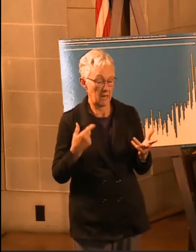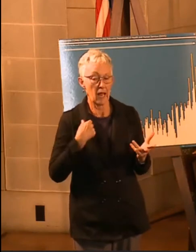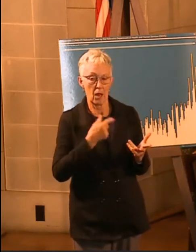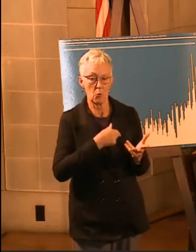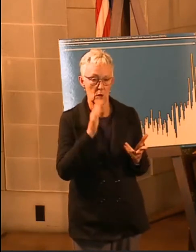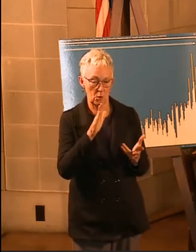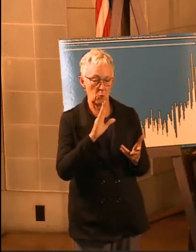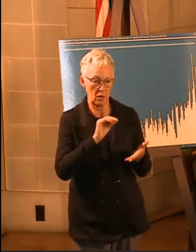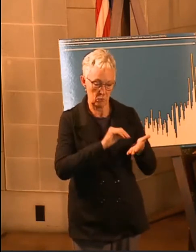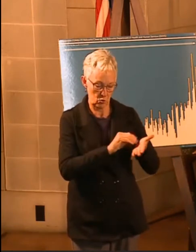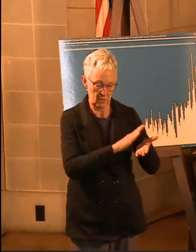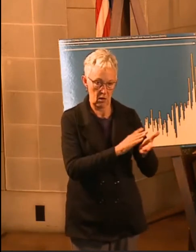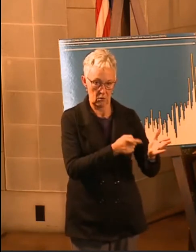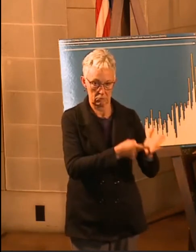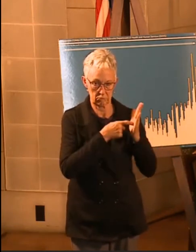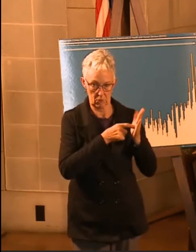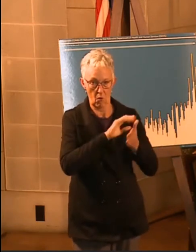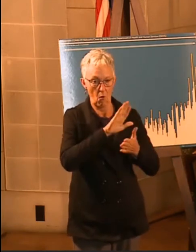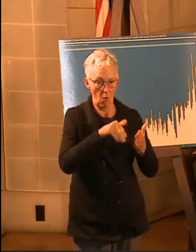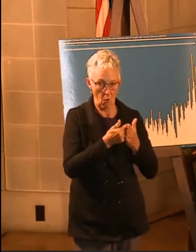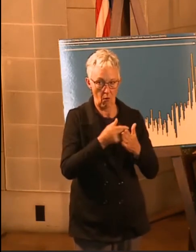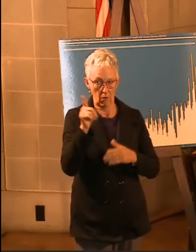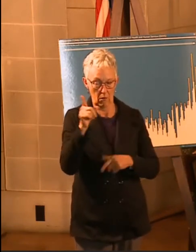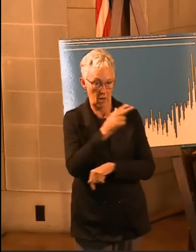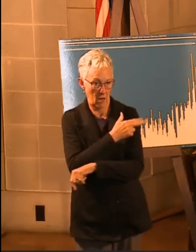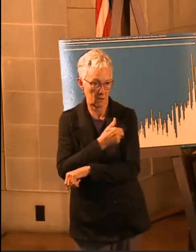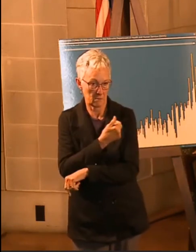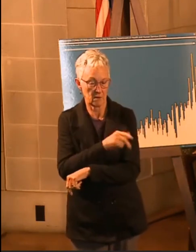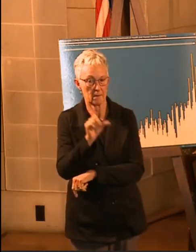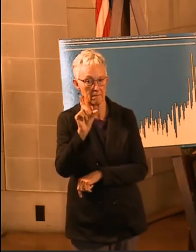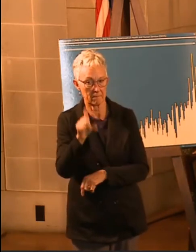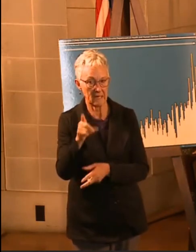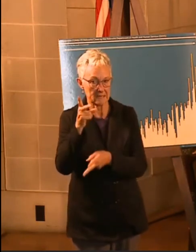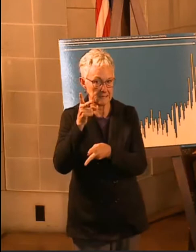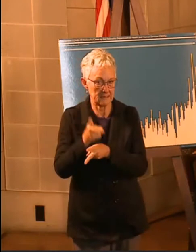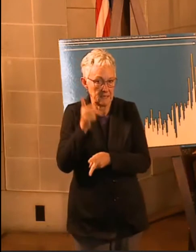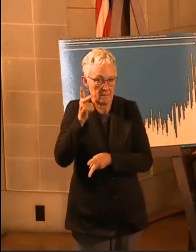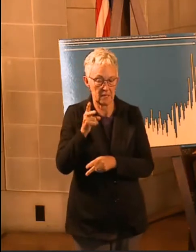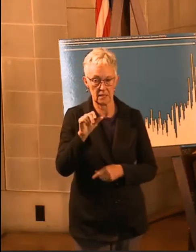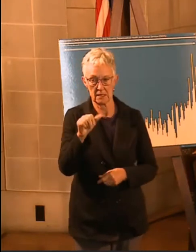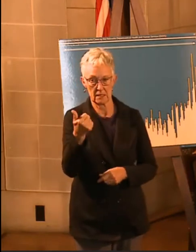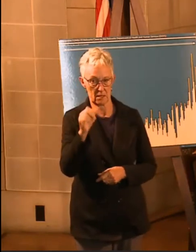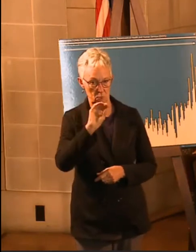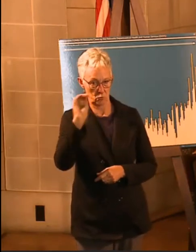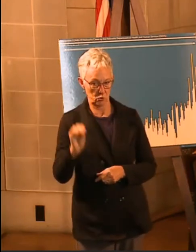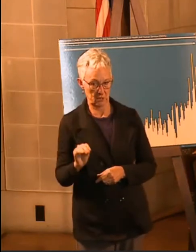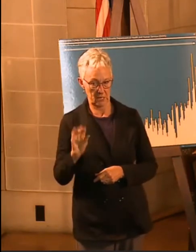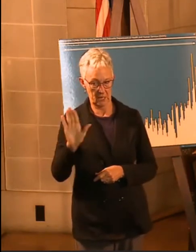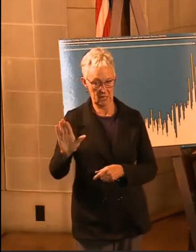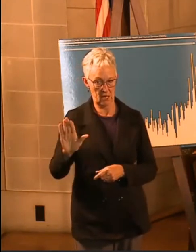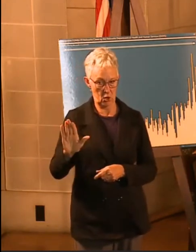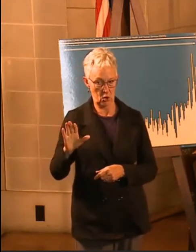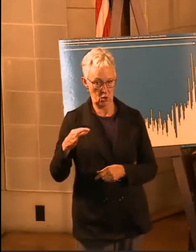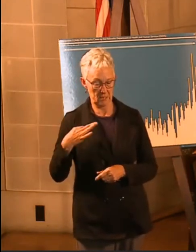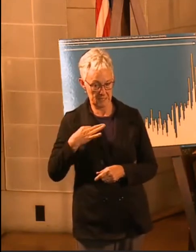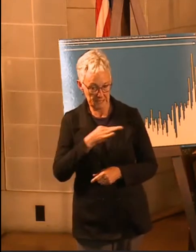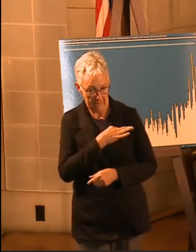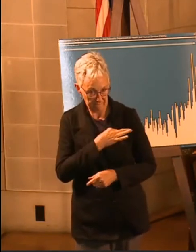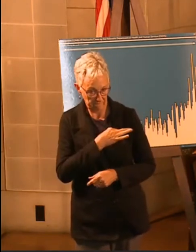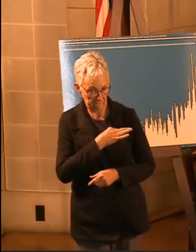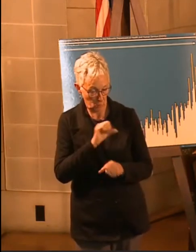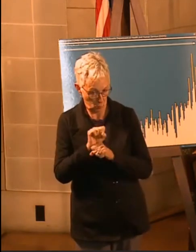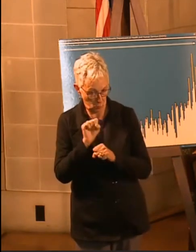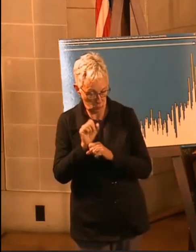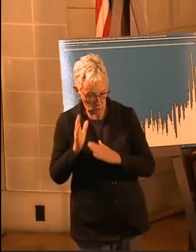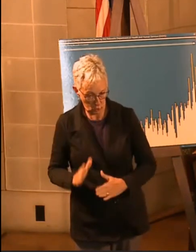in the DHM that hospitals will have to maintain 10% of their staffed hospital beds and staffed